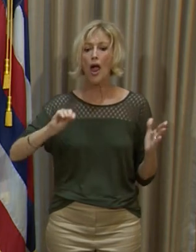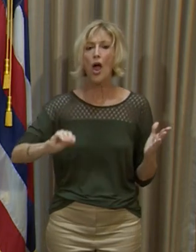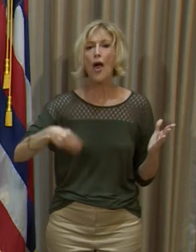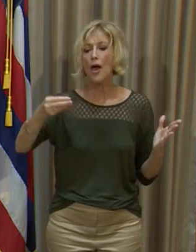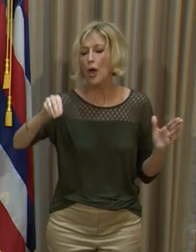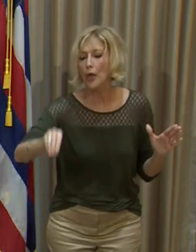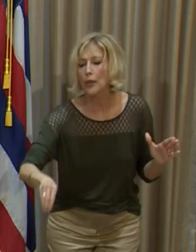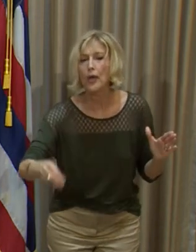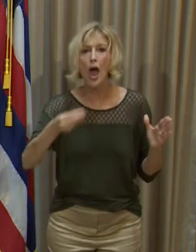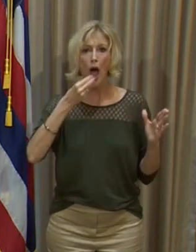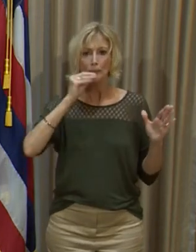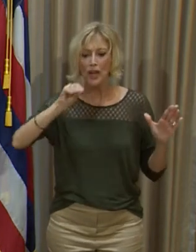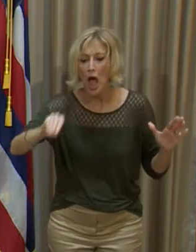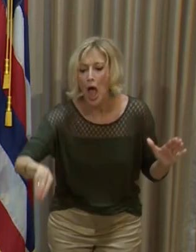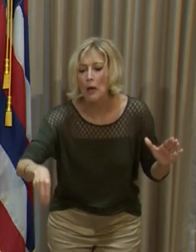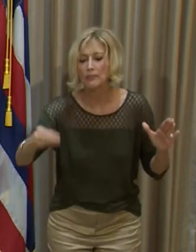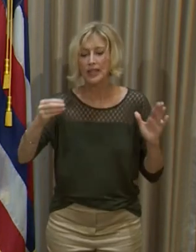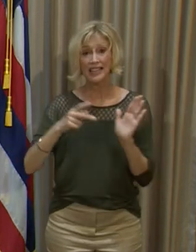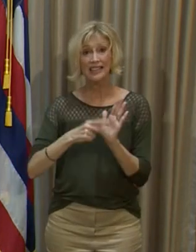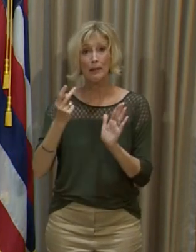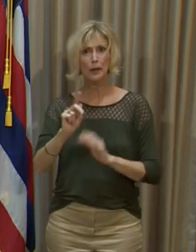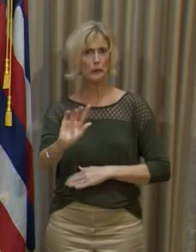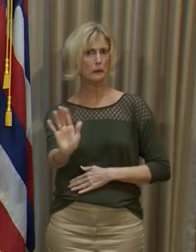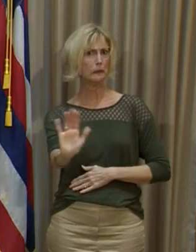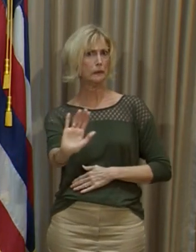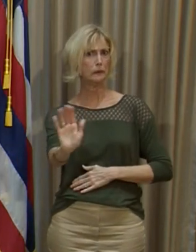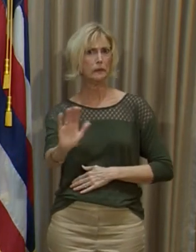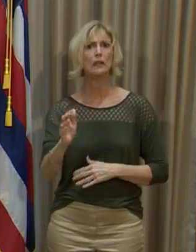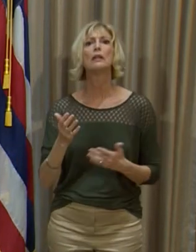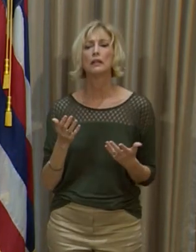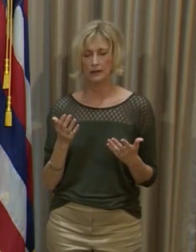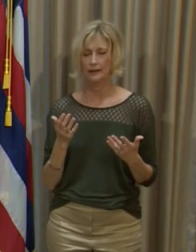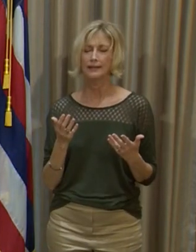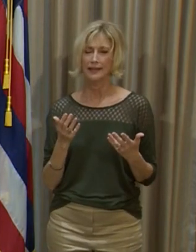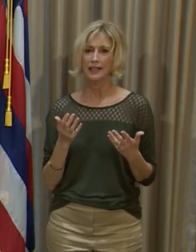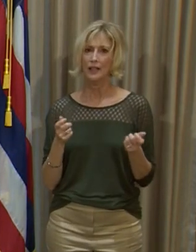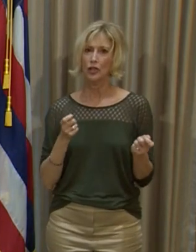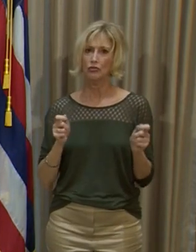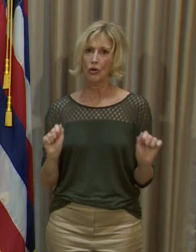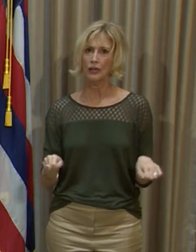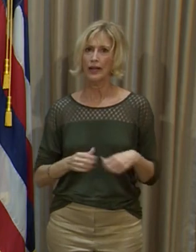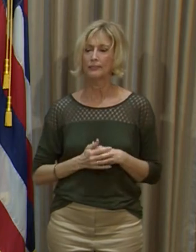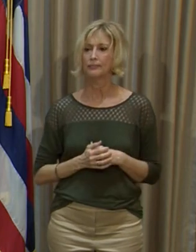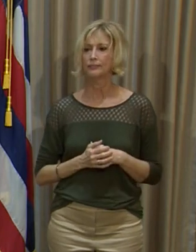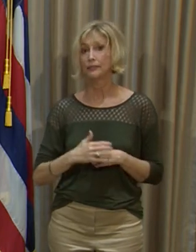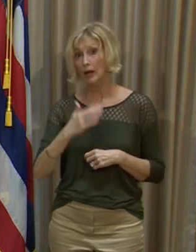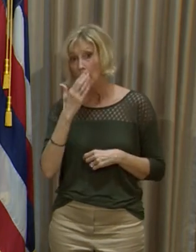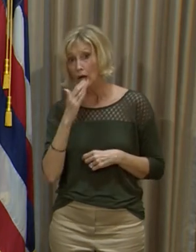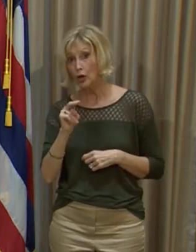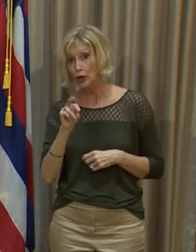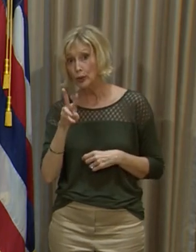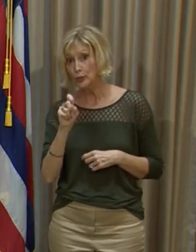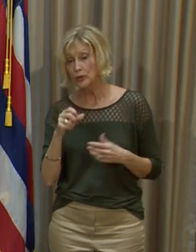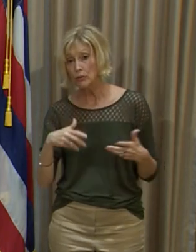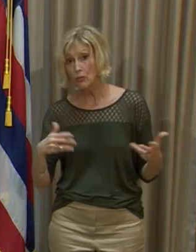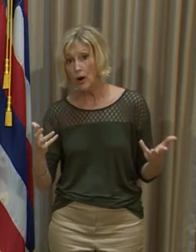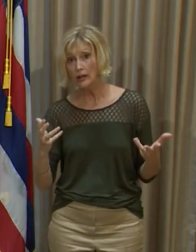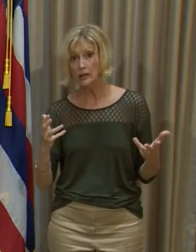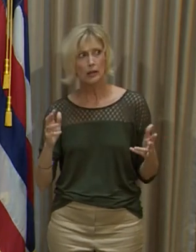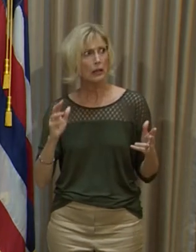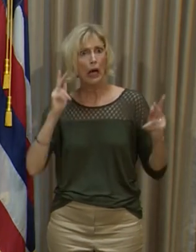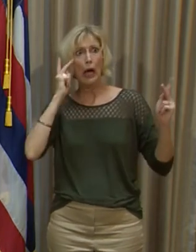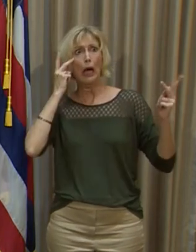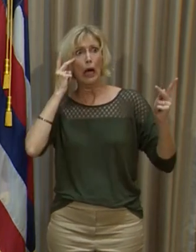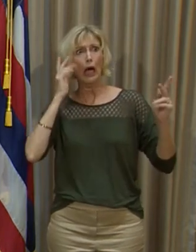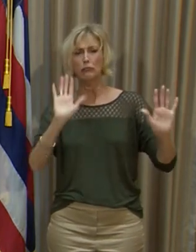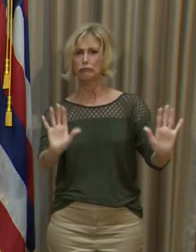Bowl party, which we shouldn't be having. These are the things that we can control. Now, there is some good news, and for perspective, so people don't panic,